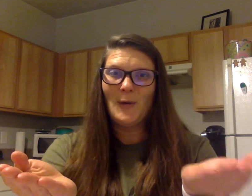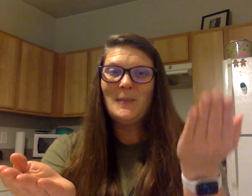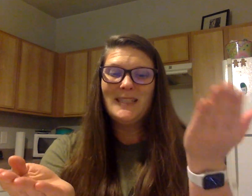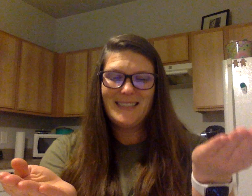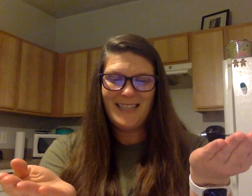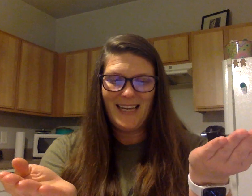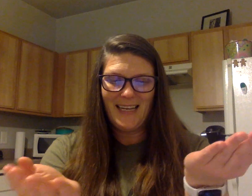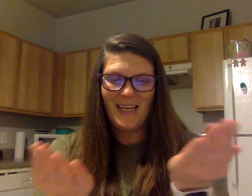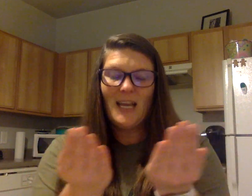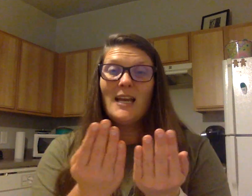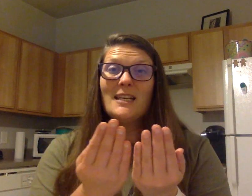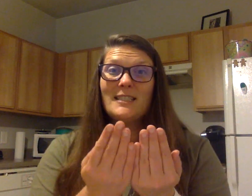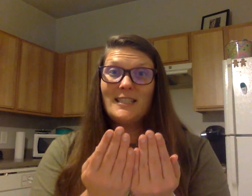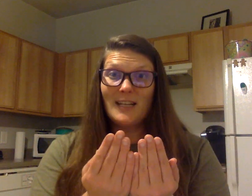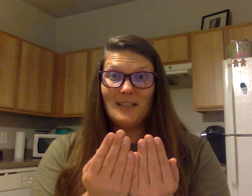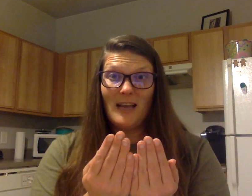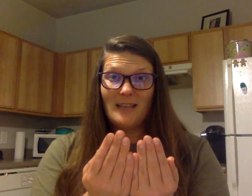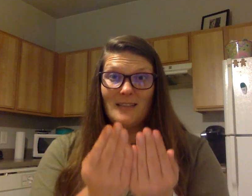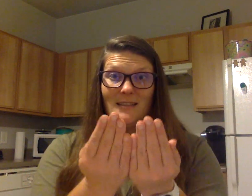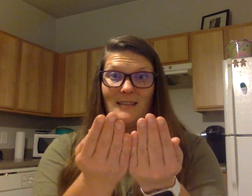Brimstick. Sunglasses.